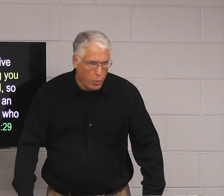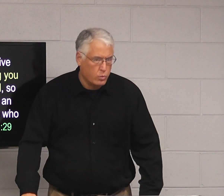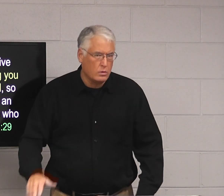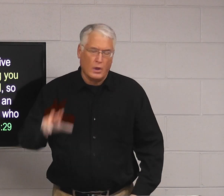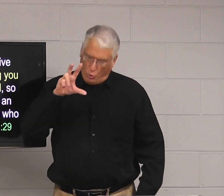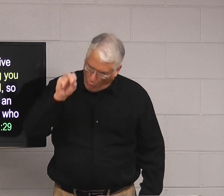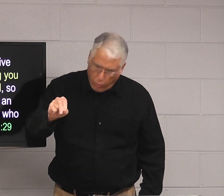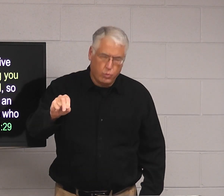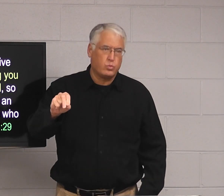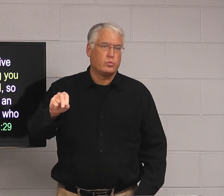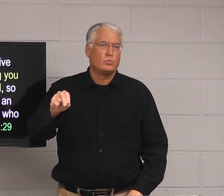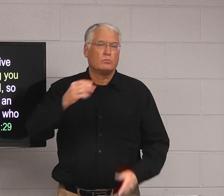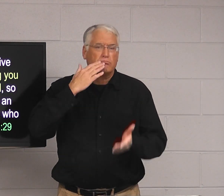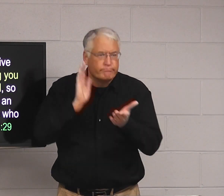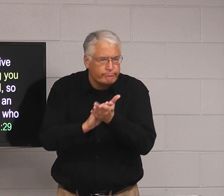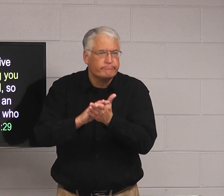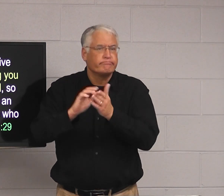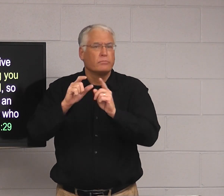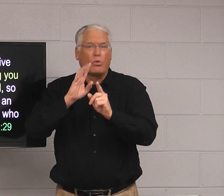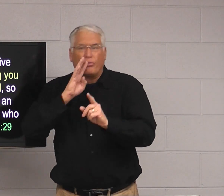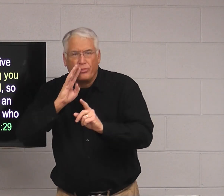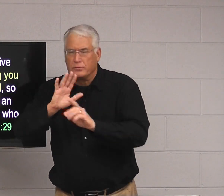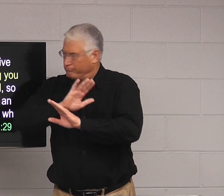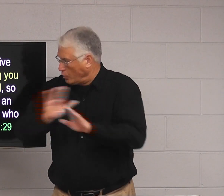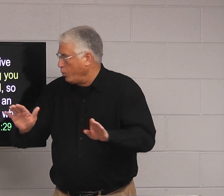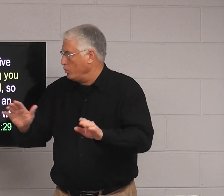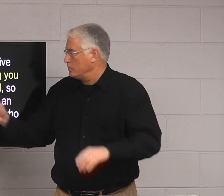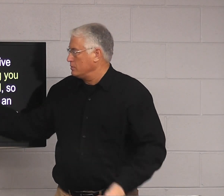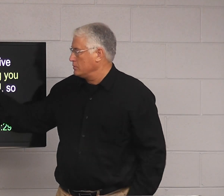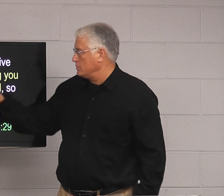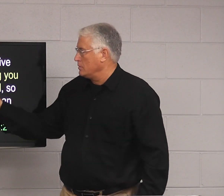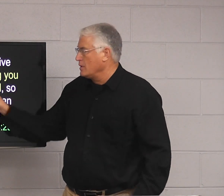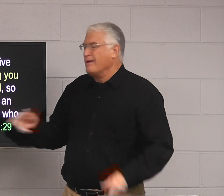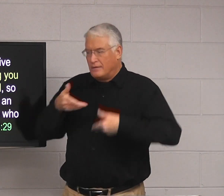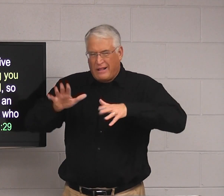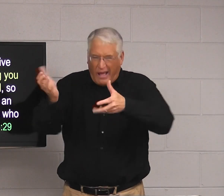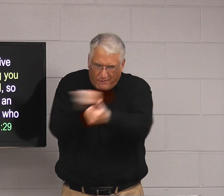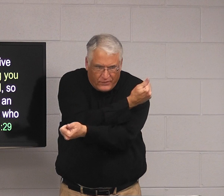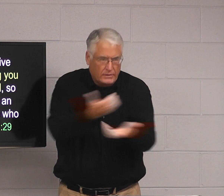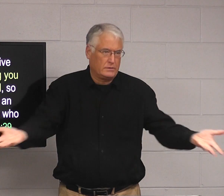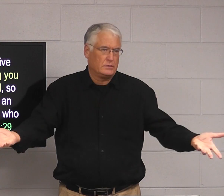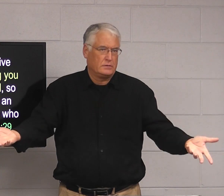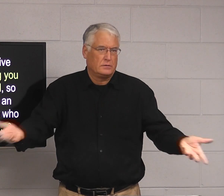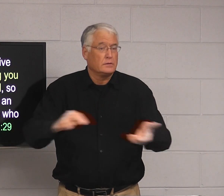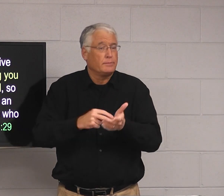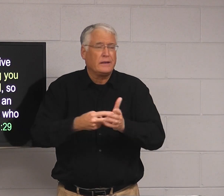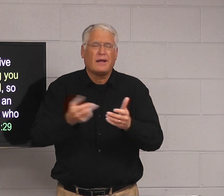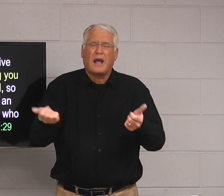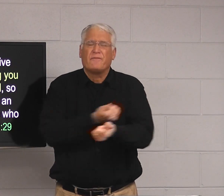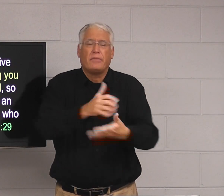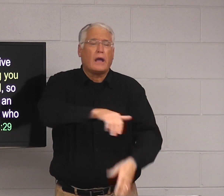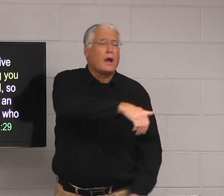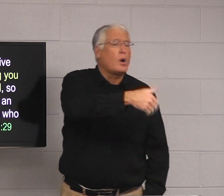So it says, do not use bad, foul, or abusive language. But let everything you say